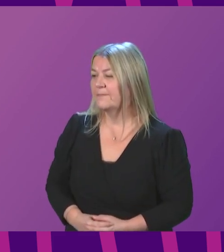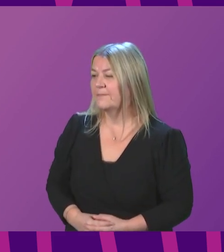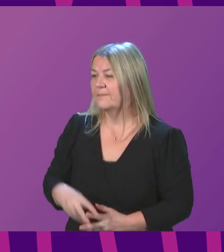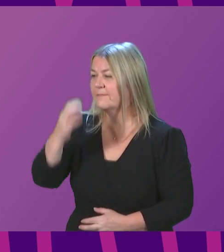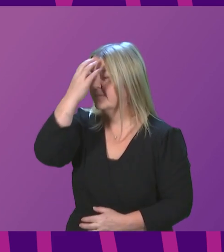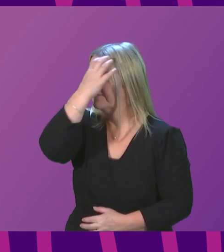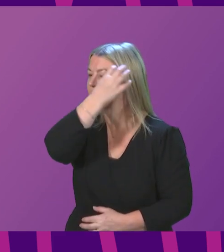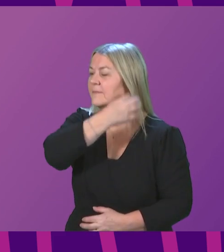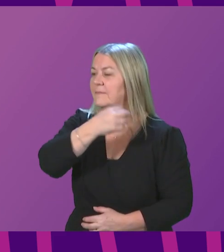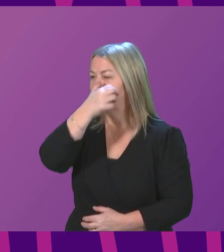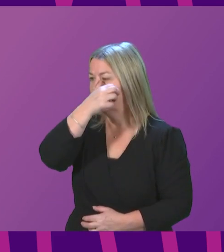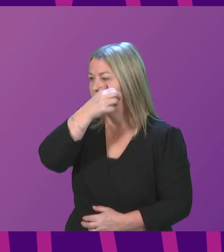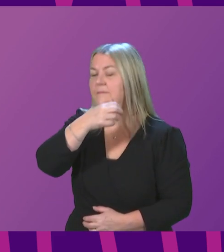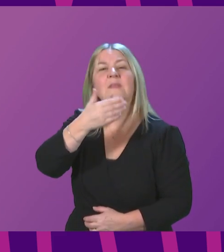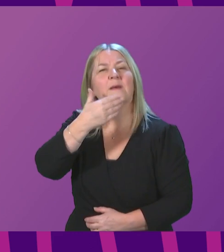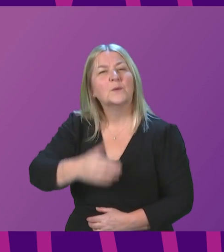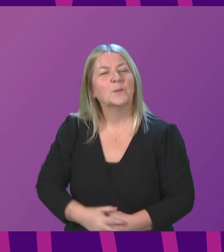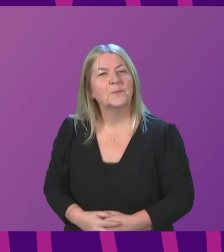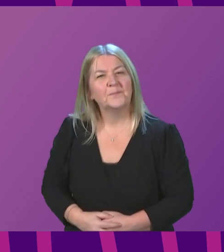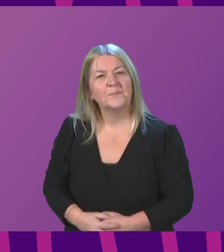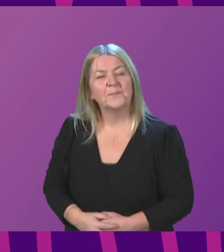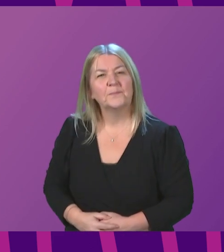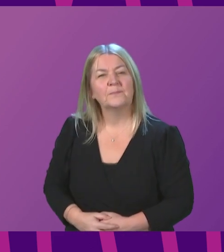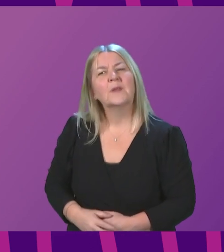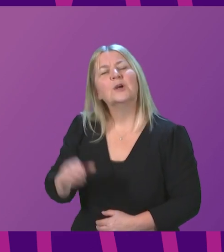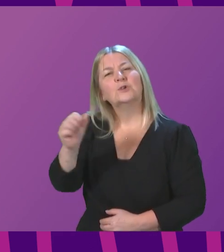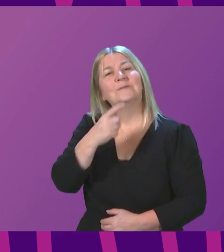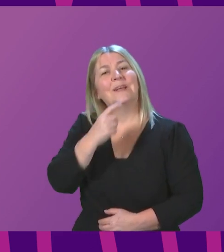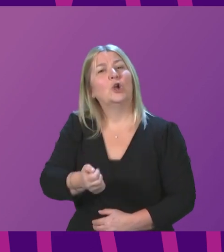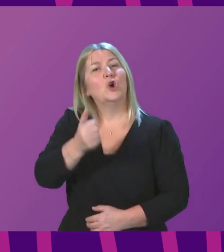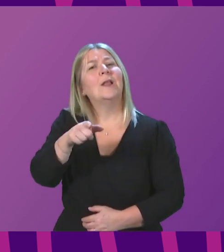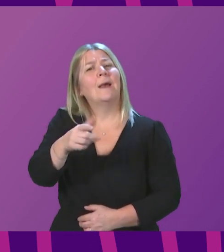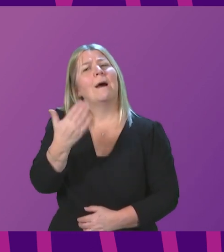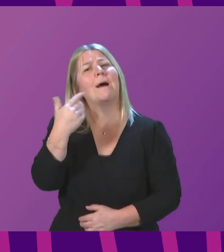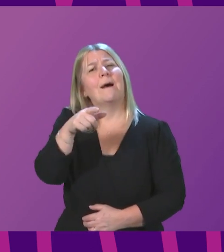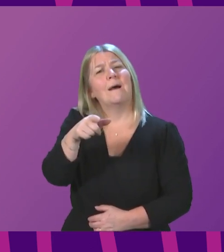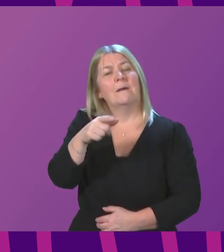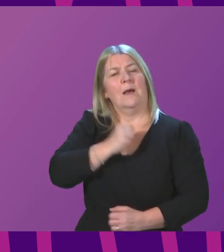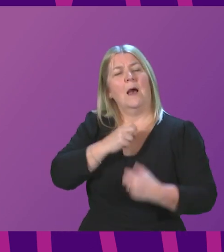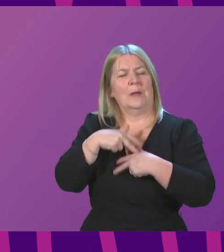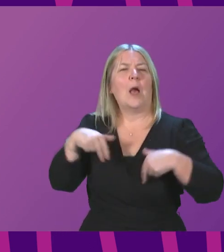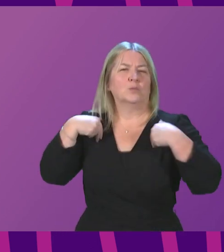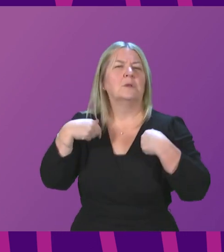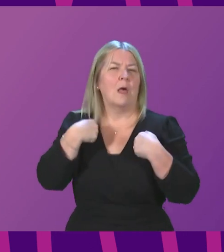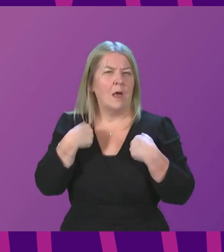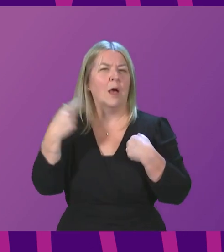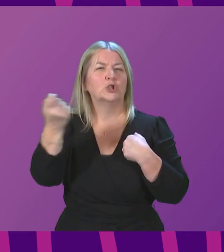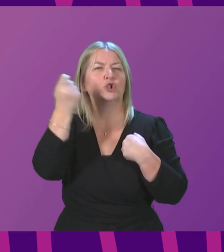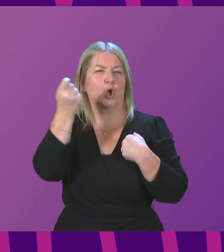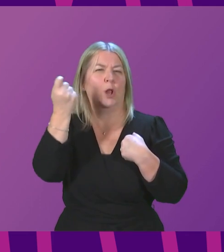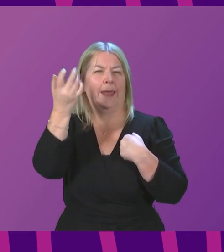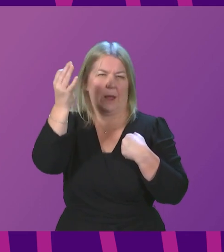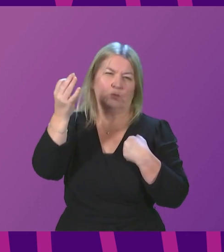Thank you Presiding Officer just to say earlier I should have also noted that I am a councillor at Stirling Council